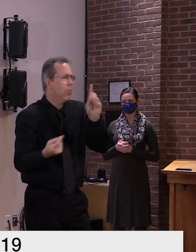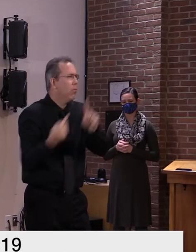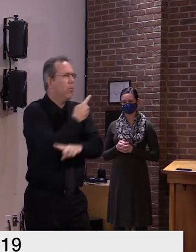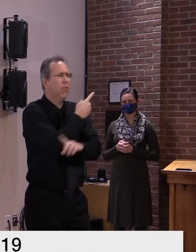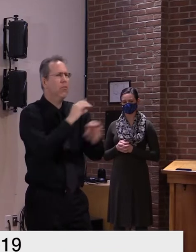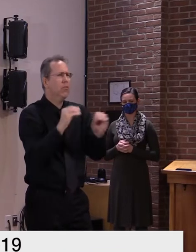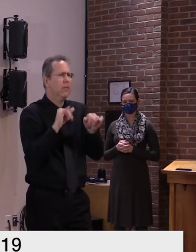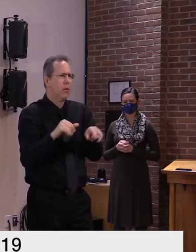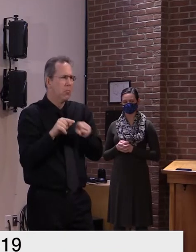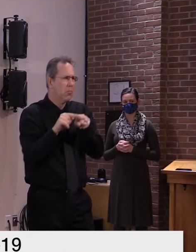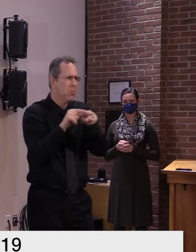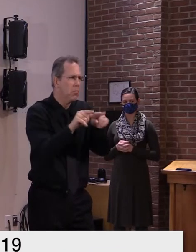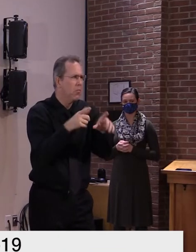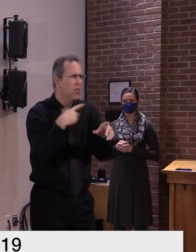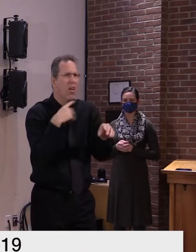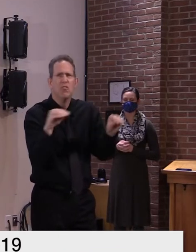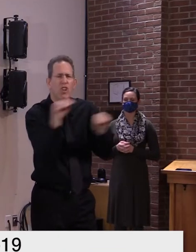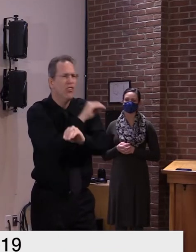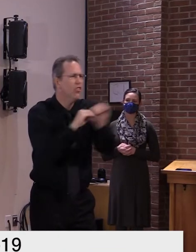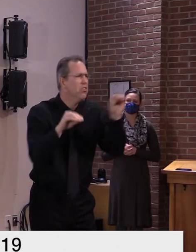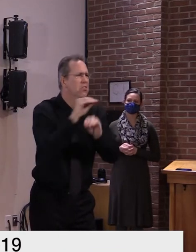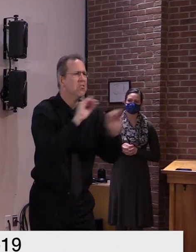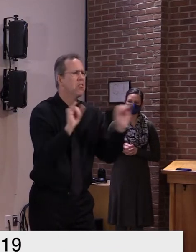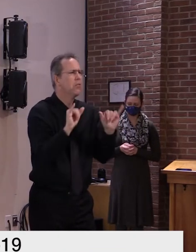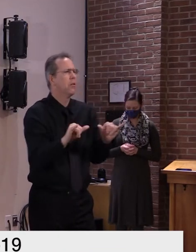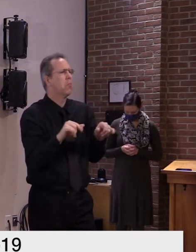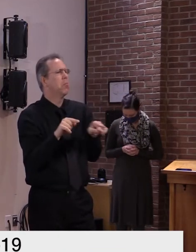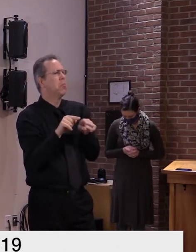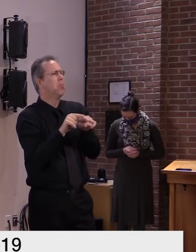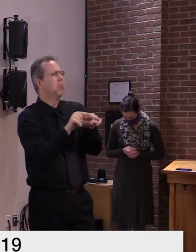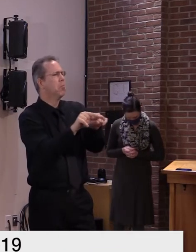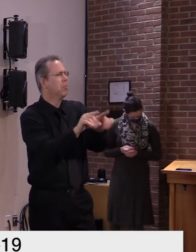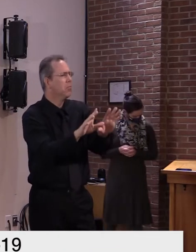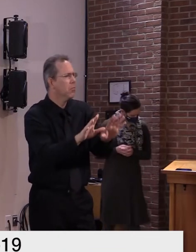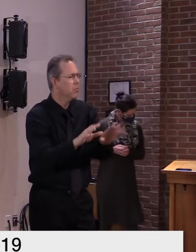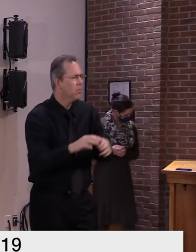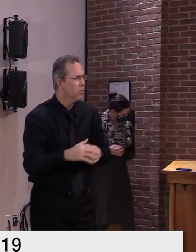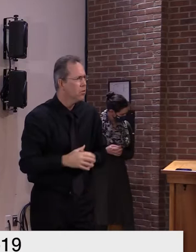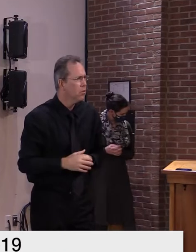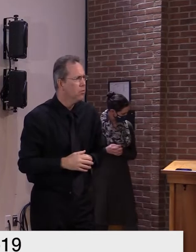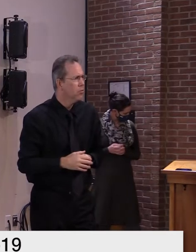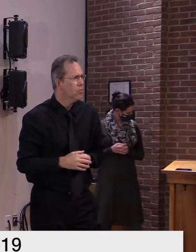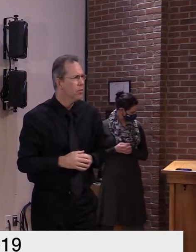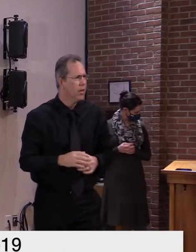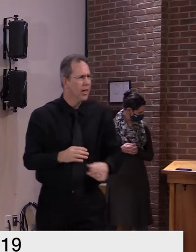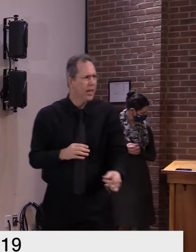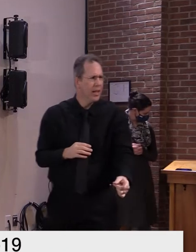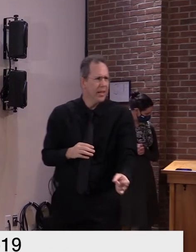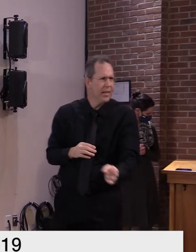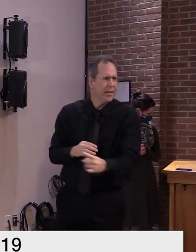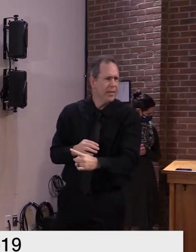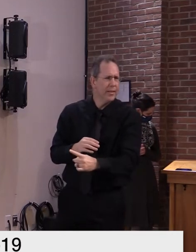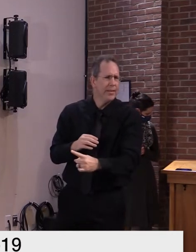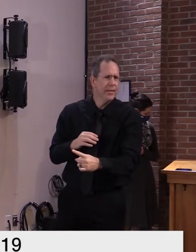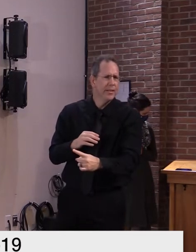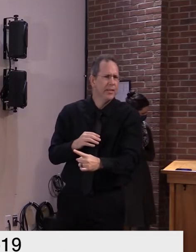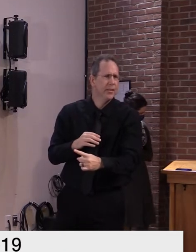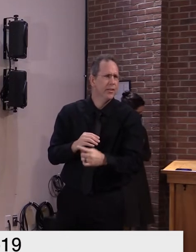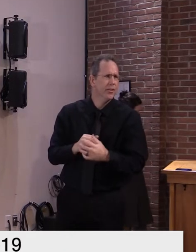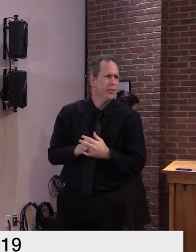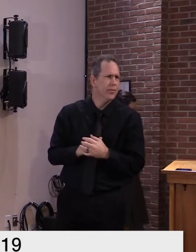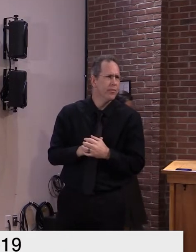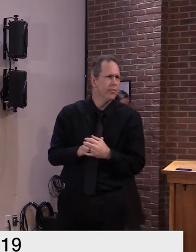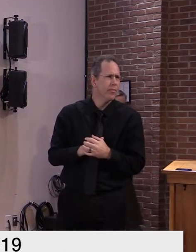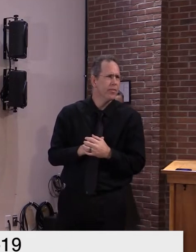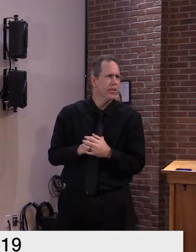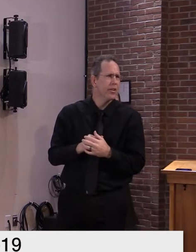i've just heard people that are a concerned that it seems that you know especially being one week after thanksgiving that